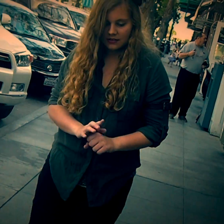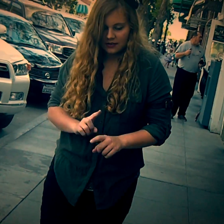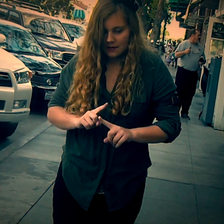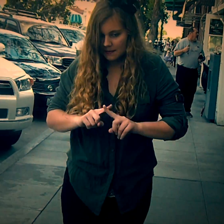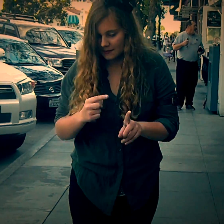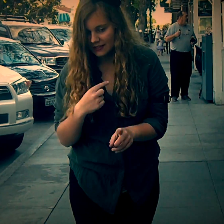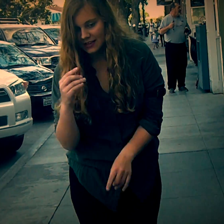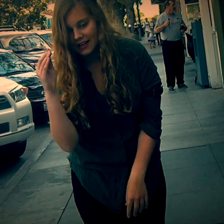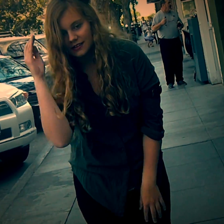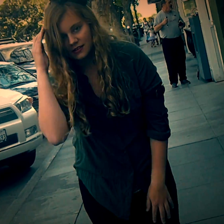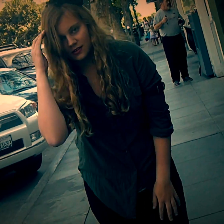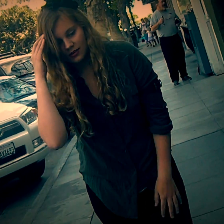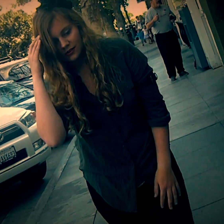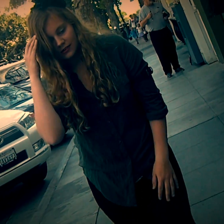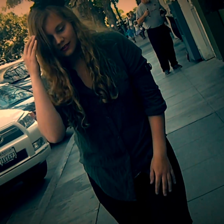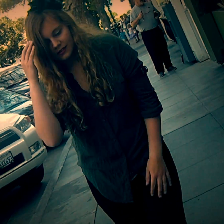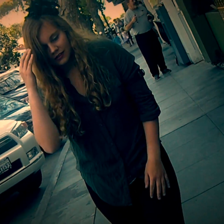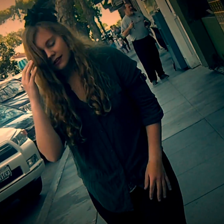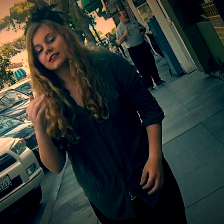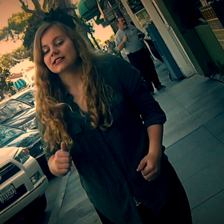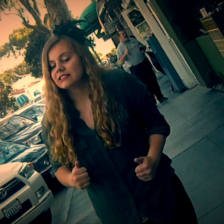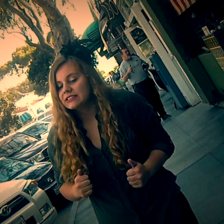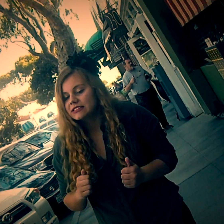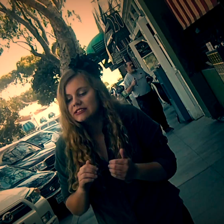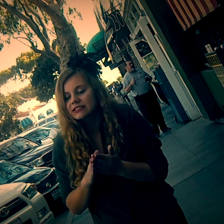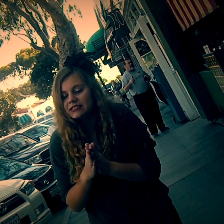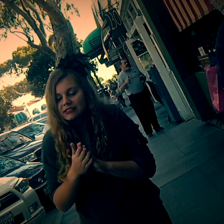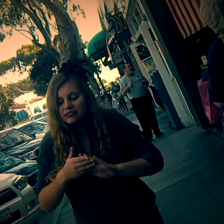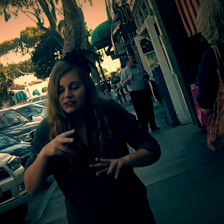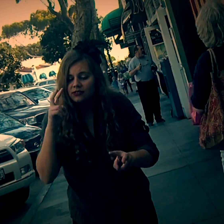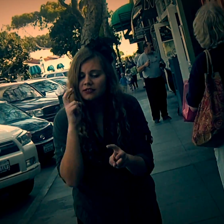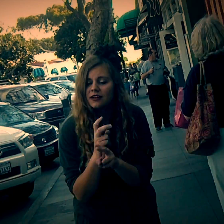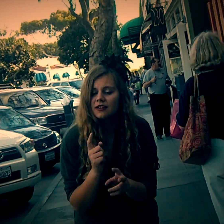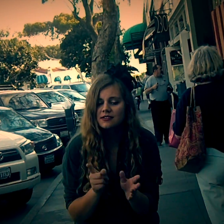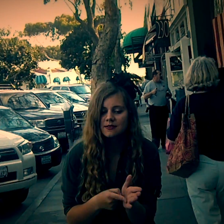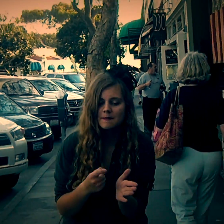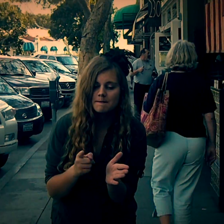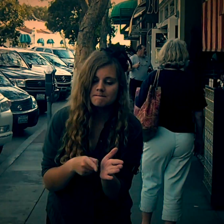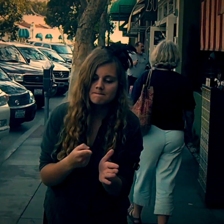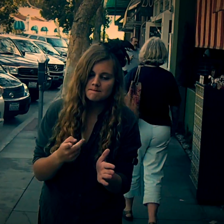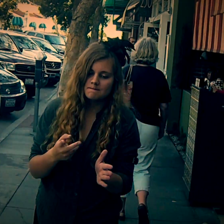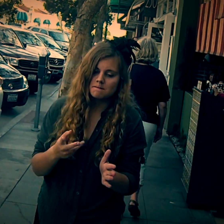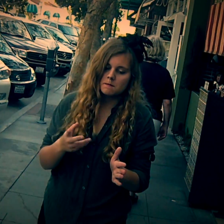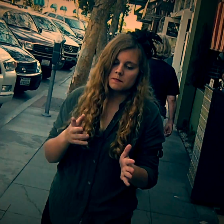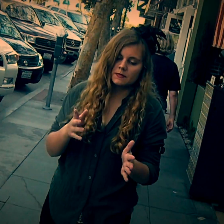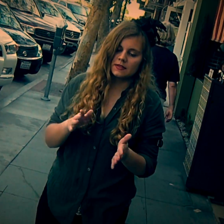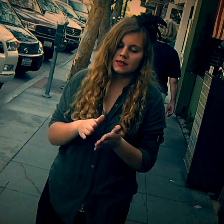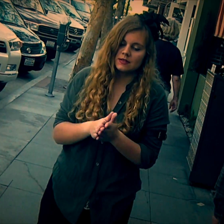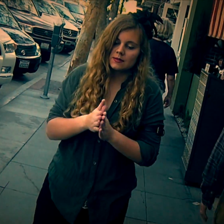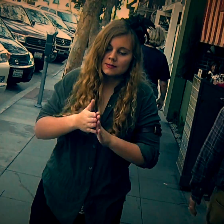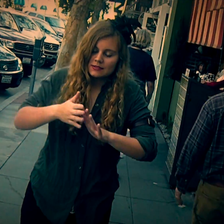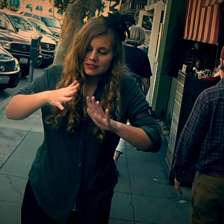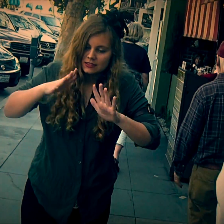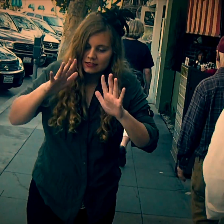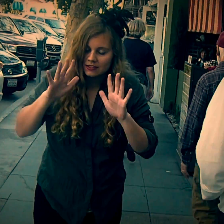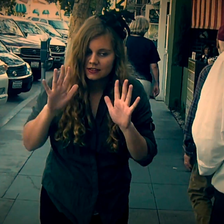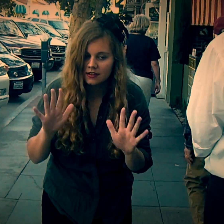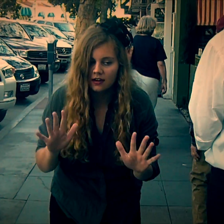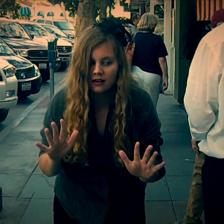Well, I know that it gets so hard sometimes Be calm